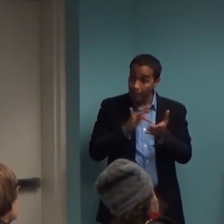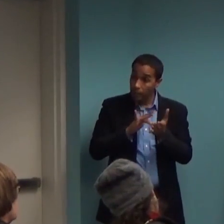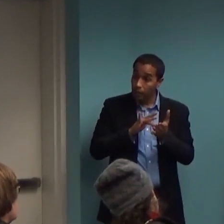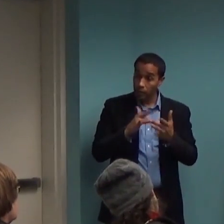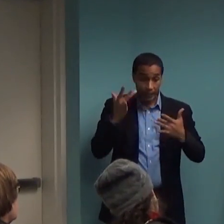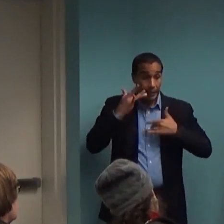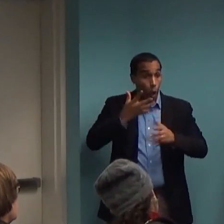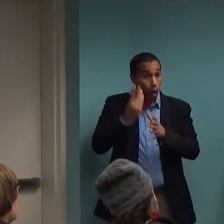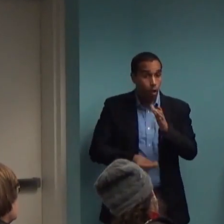for.